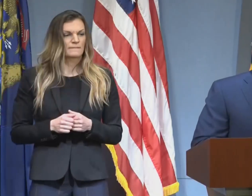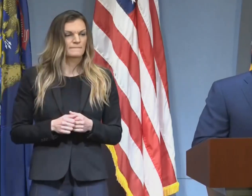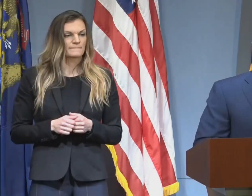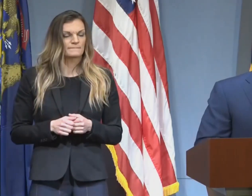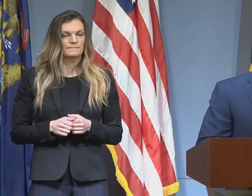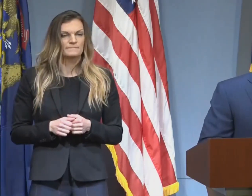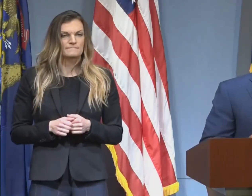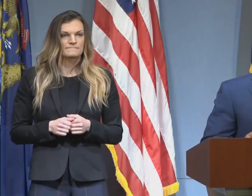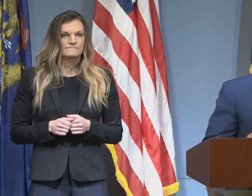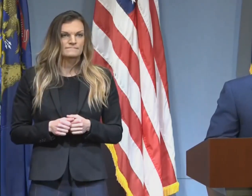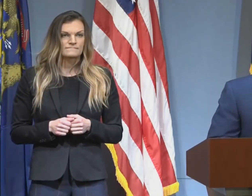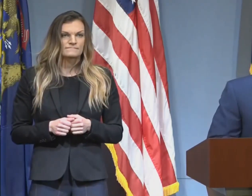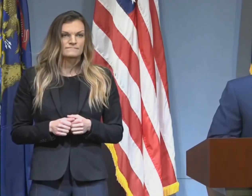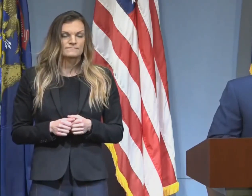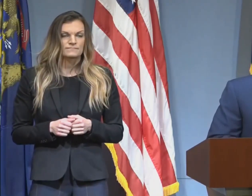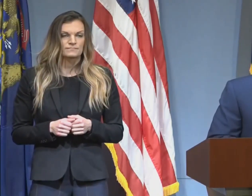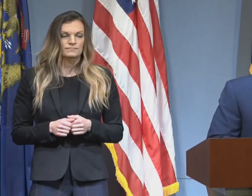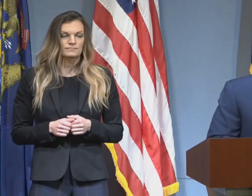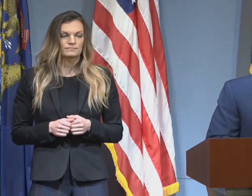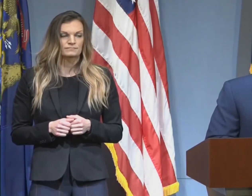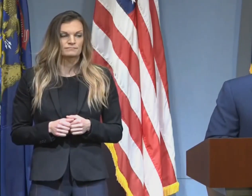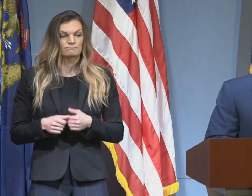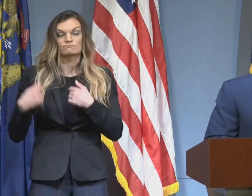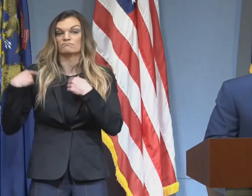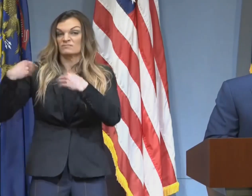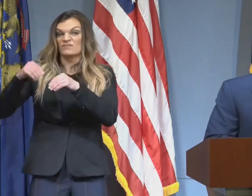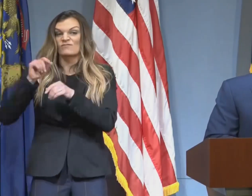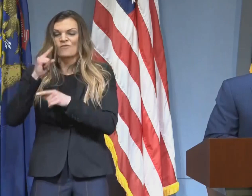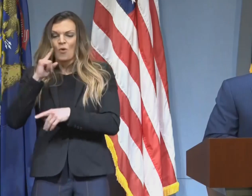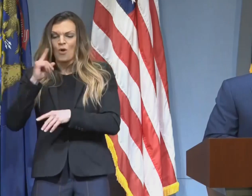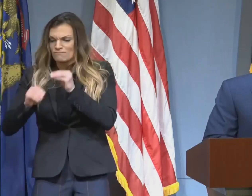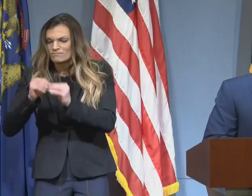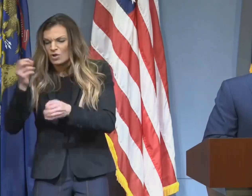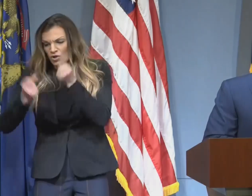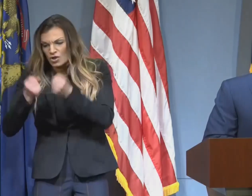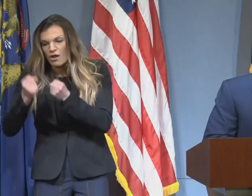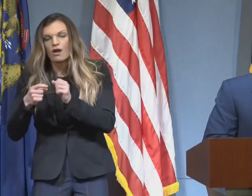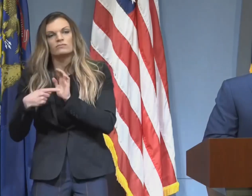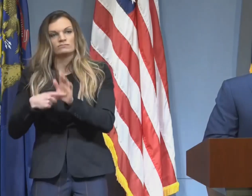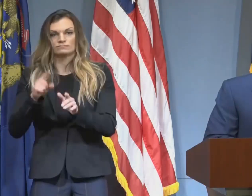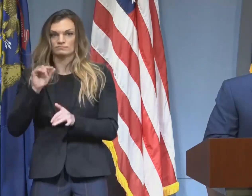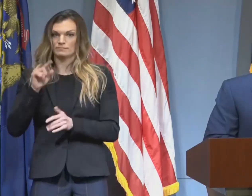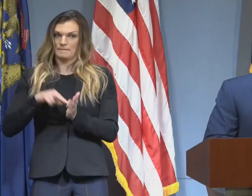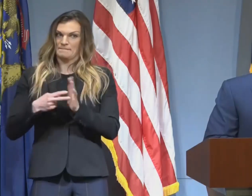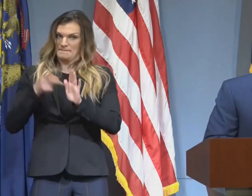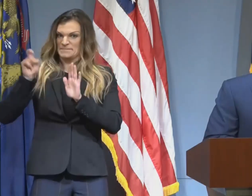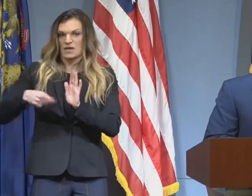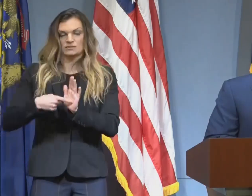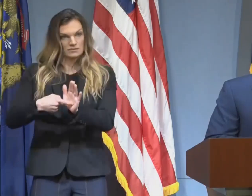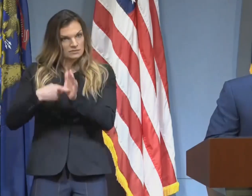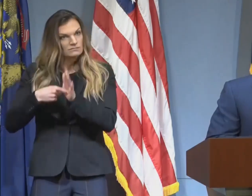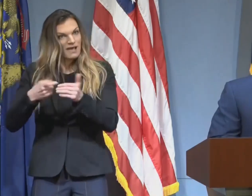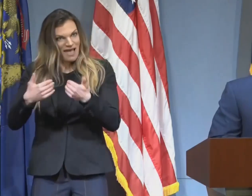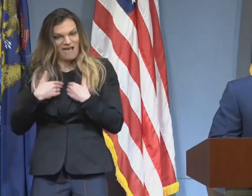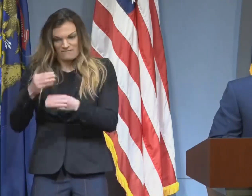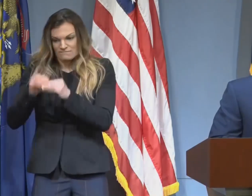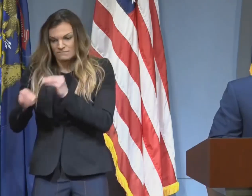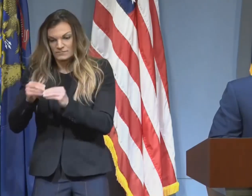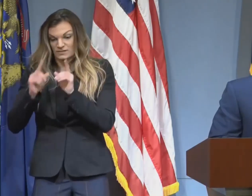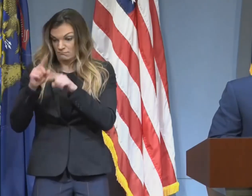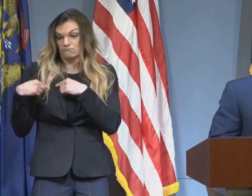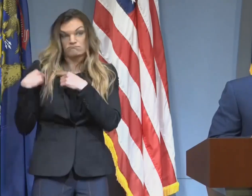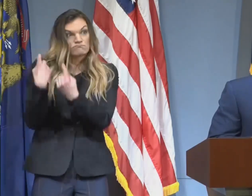have been designated as part of the essential workforce. We've been able to provide products and transportation